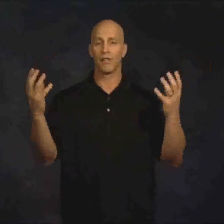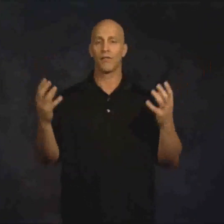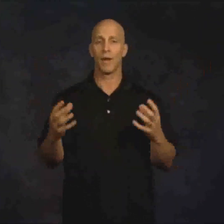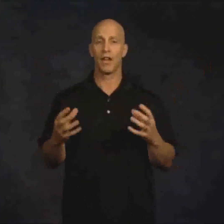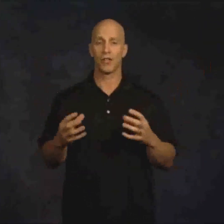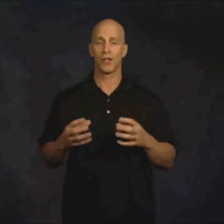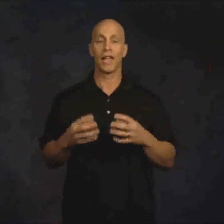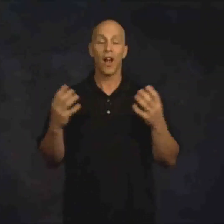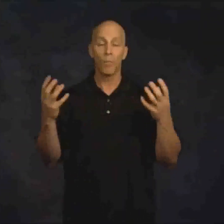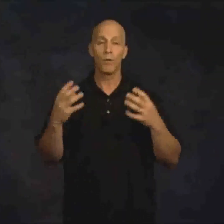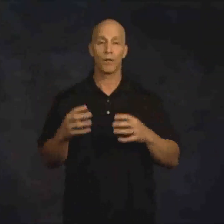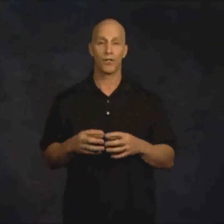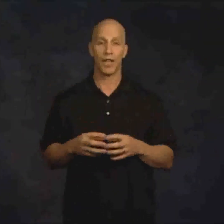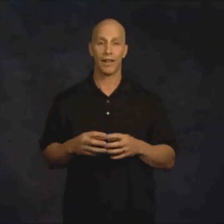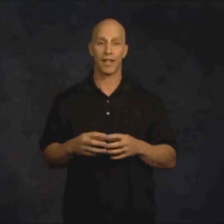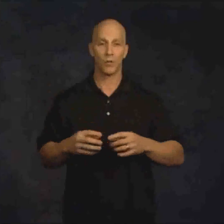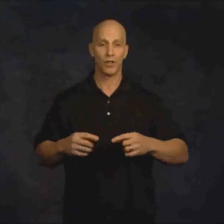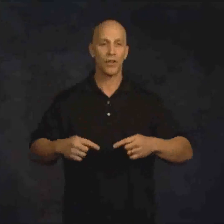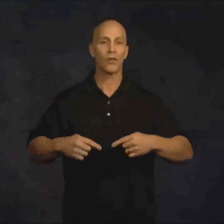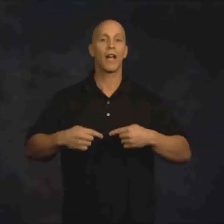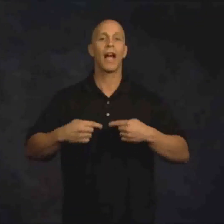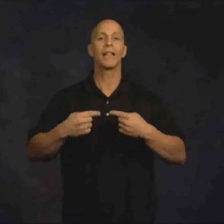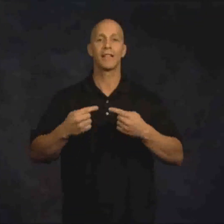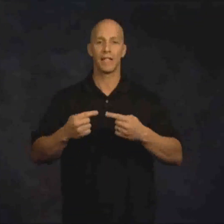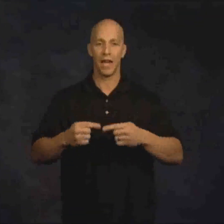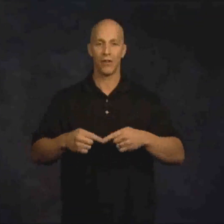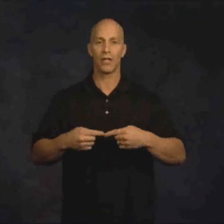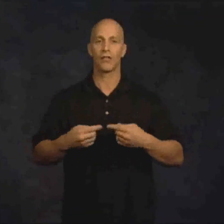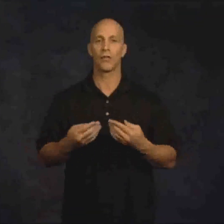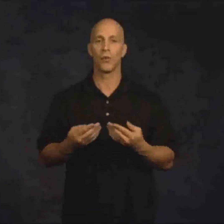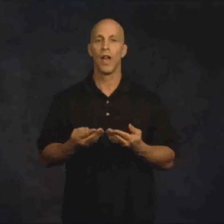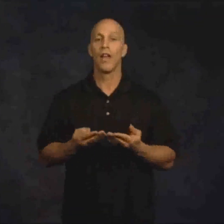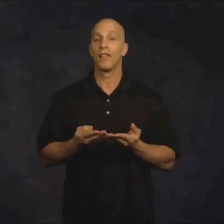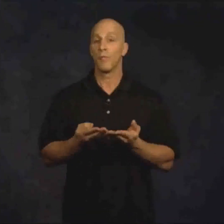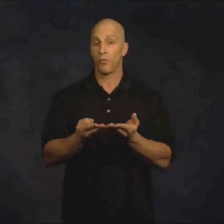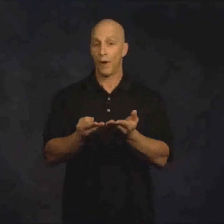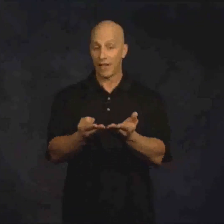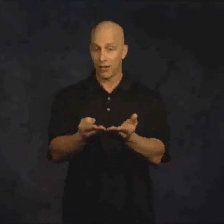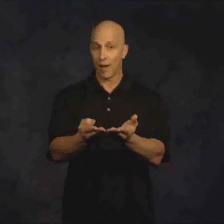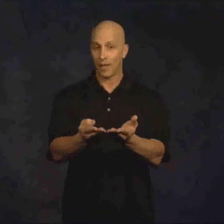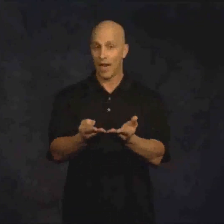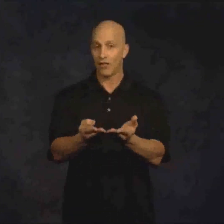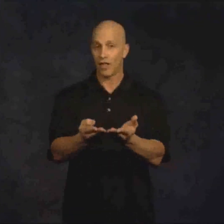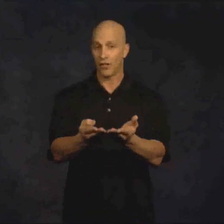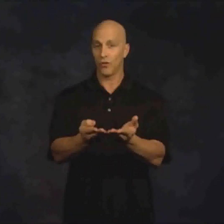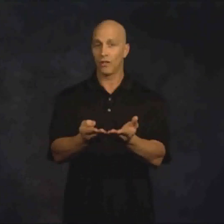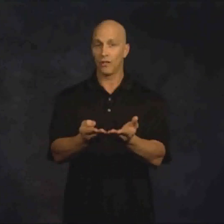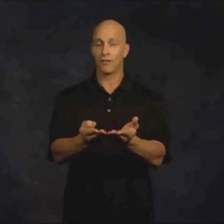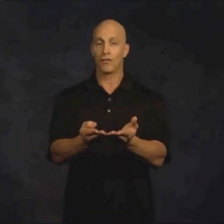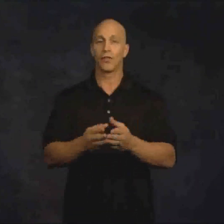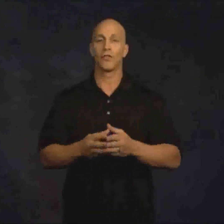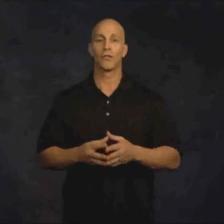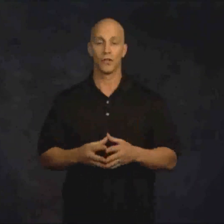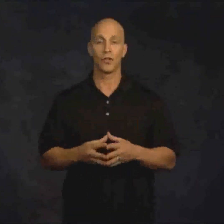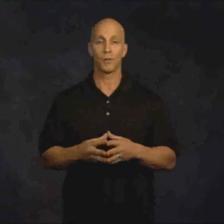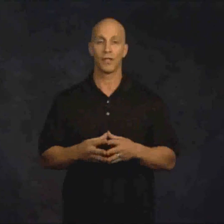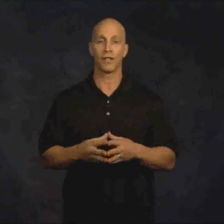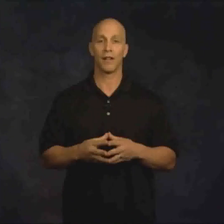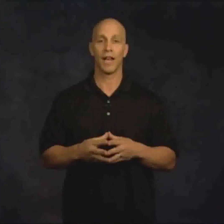information are going to help you understand that. So we're to start tying this together into the practical application that you're going to deliver to your specific client.